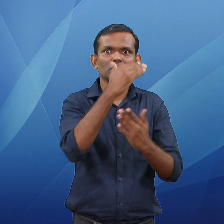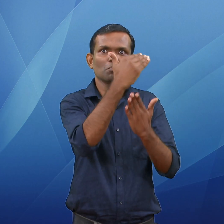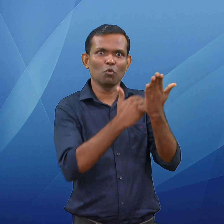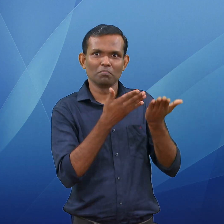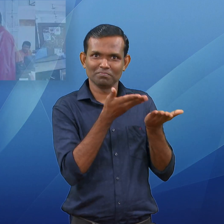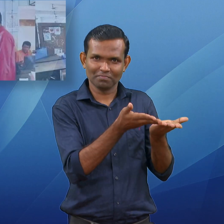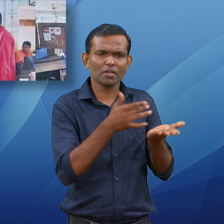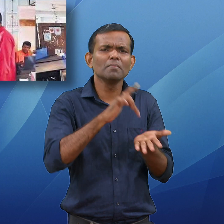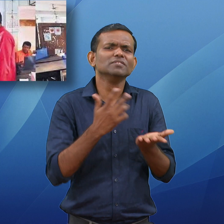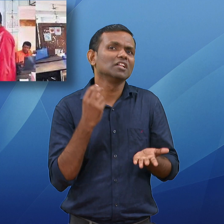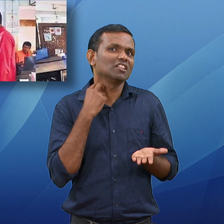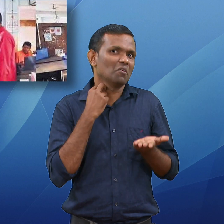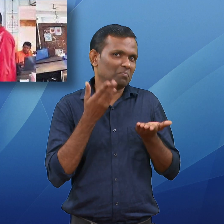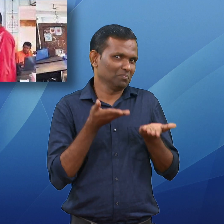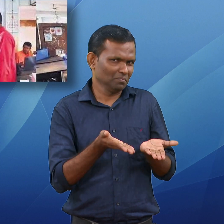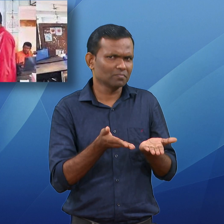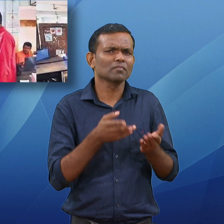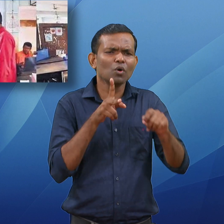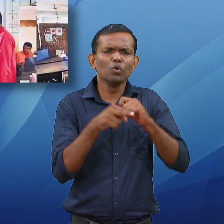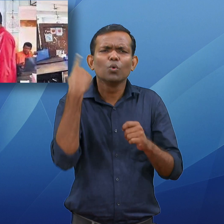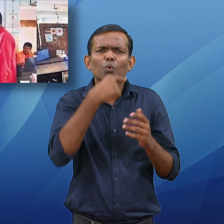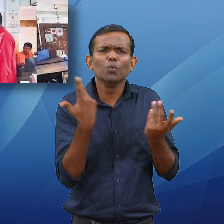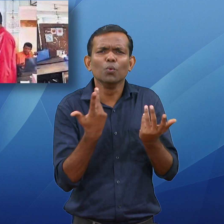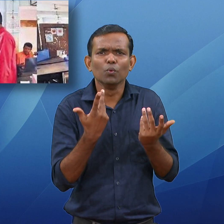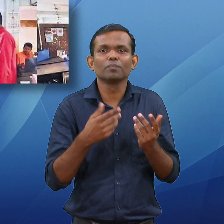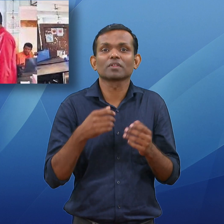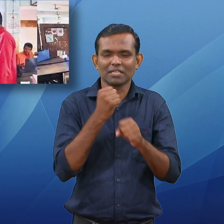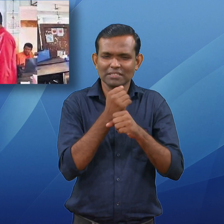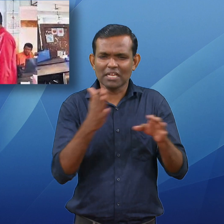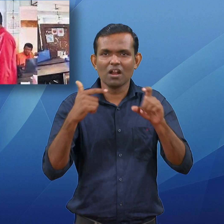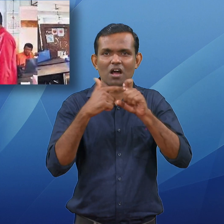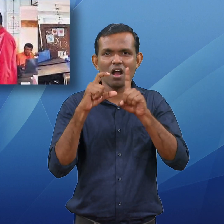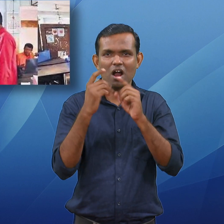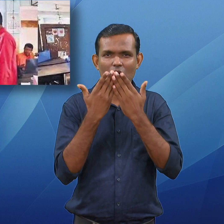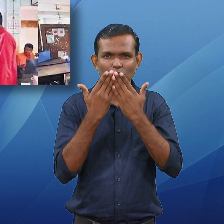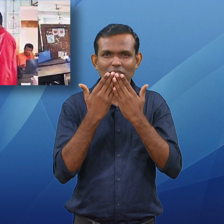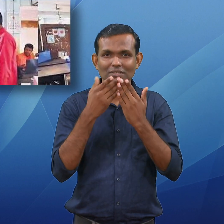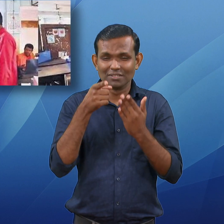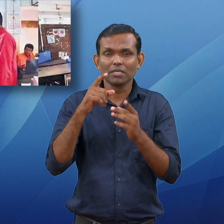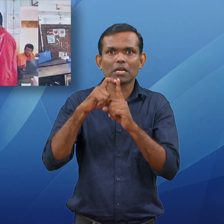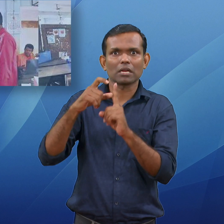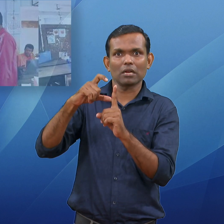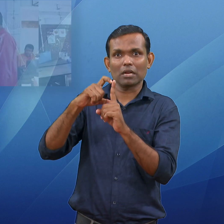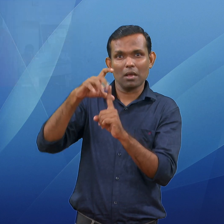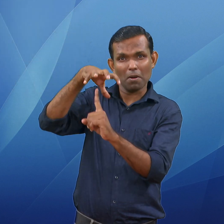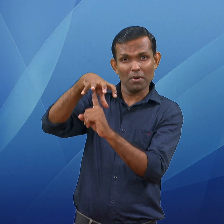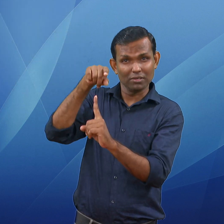in Thiruvananthapuram. The fest was inaugurated by Shanawas, Director of General Education on November 30. Nearly 7